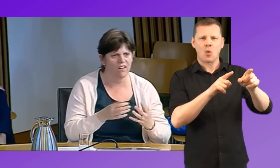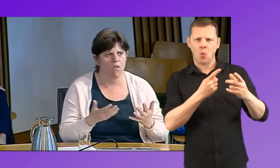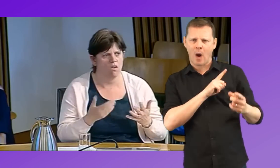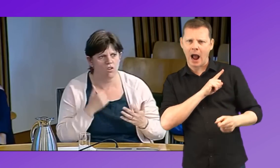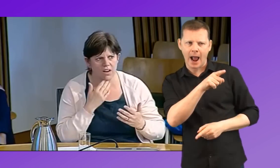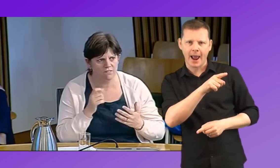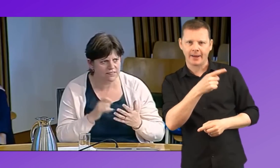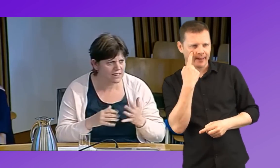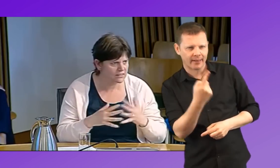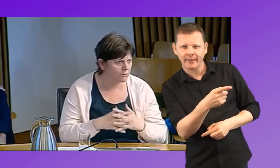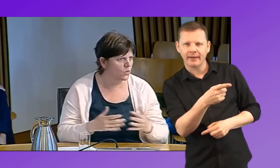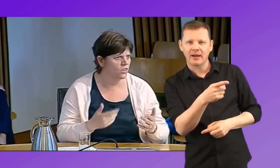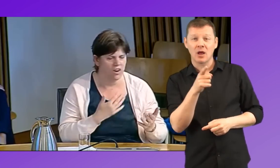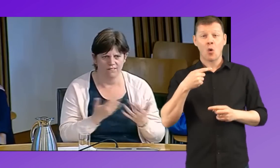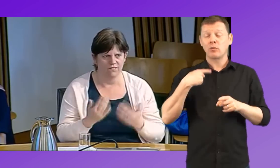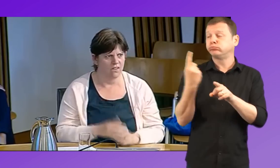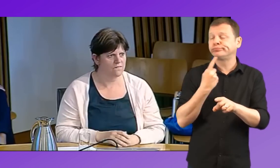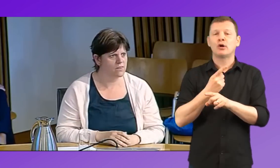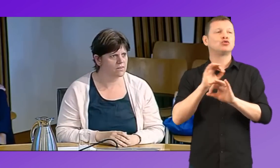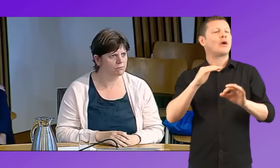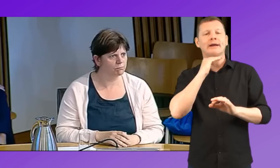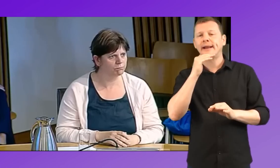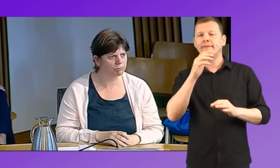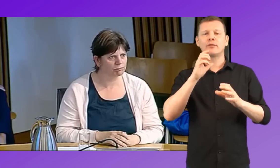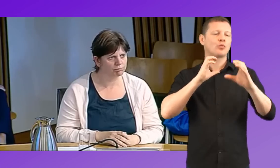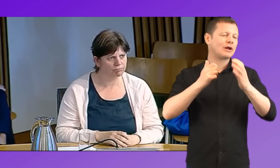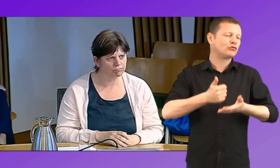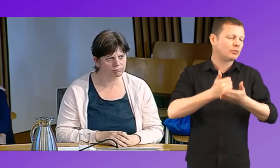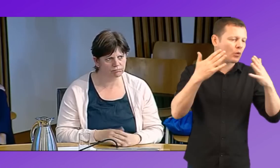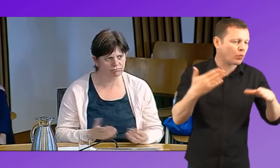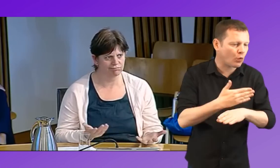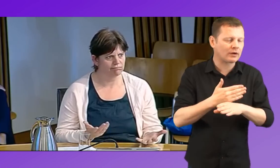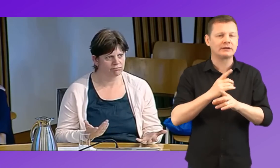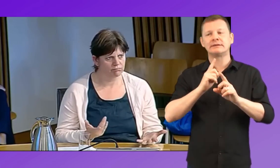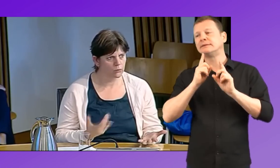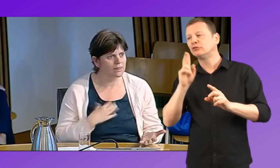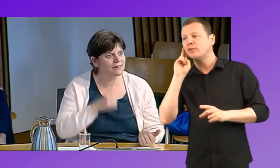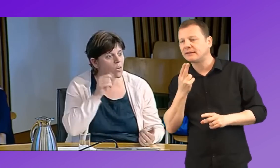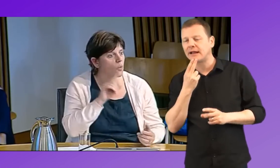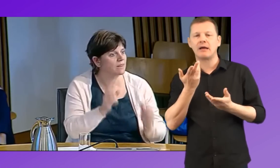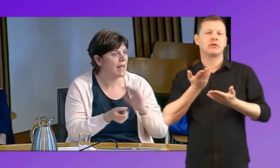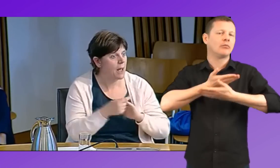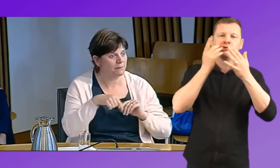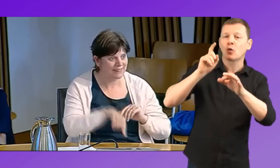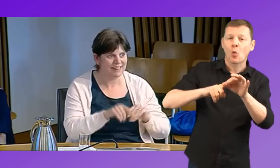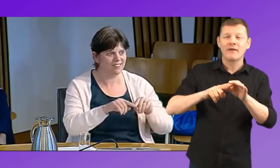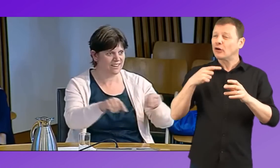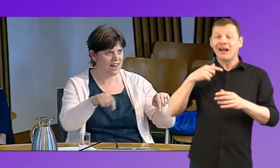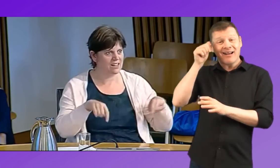What's going on with them? You we talk about not enough communication support workers, not enough teachers of the deaf, not enough qualified people there. That's fine. But